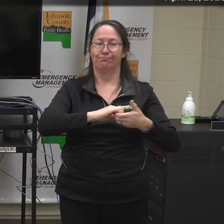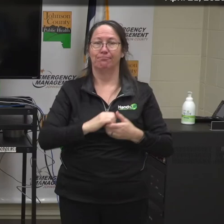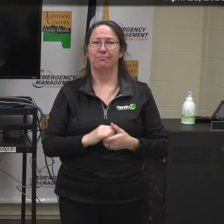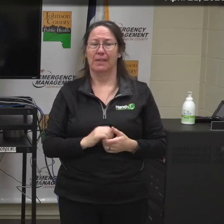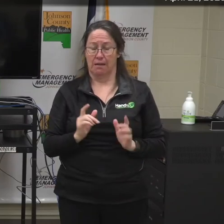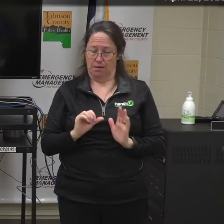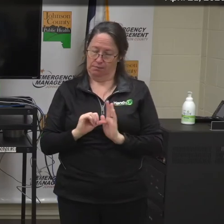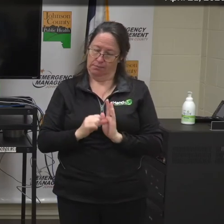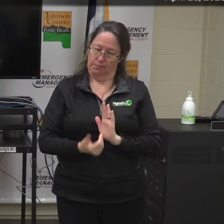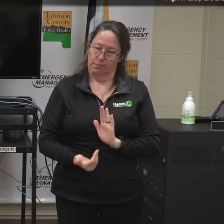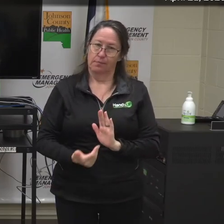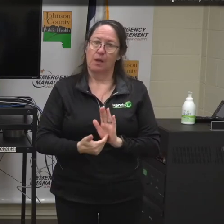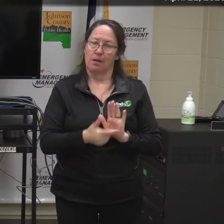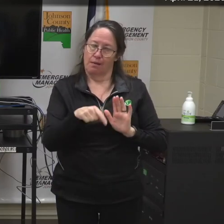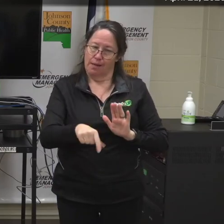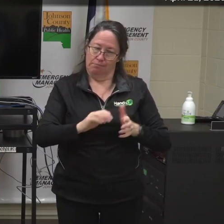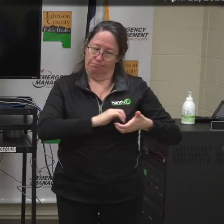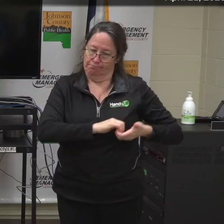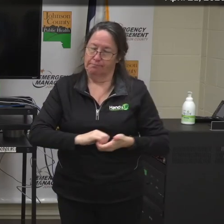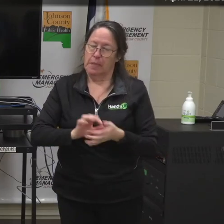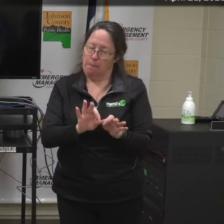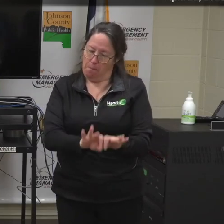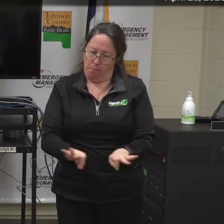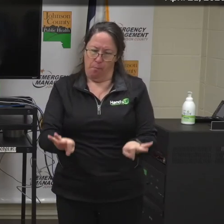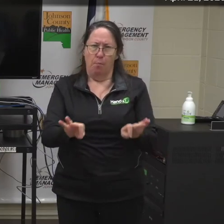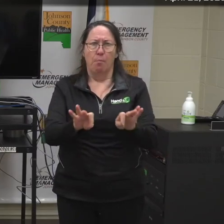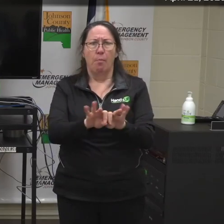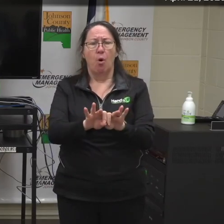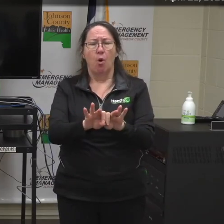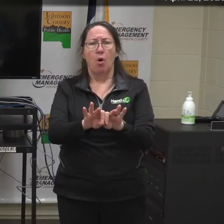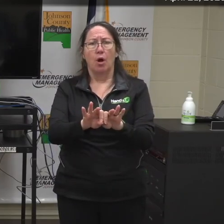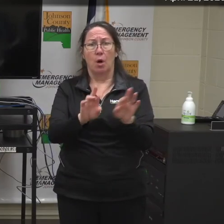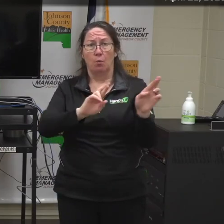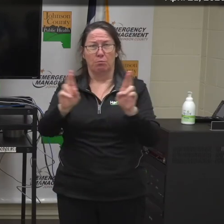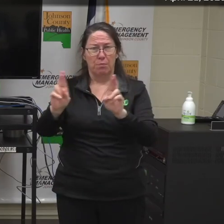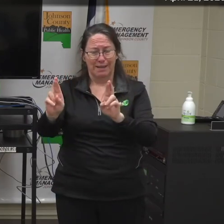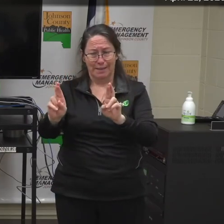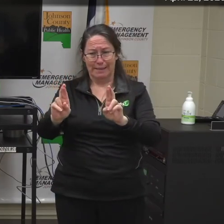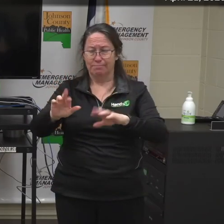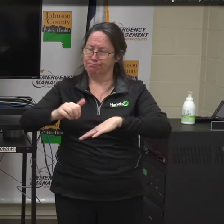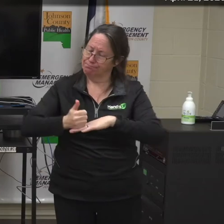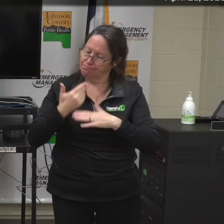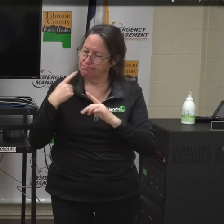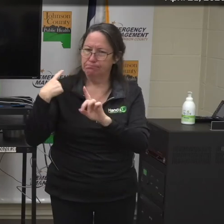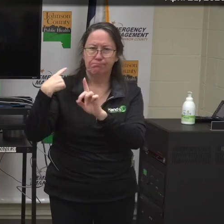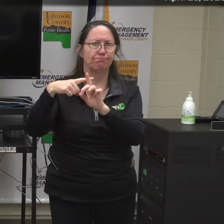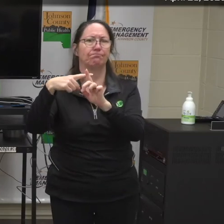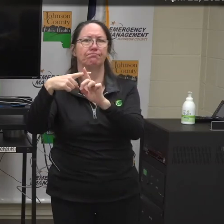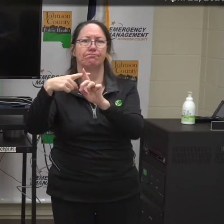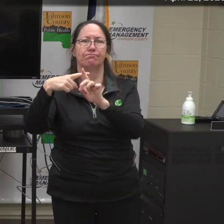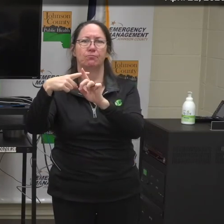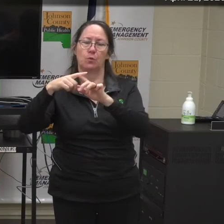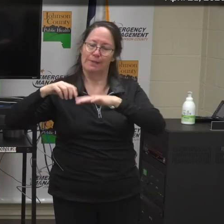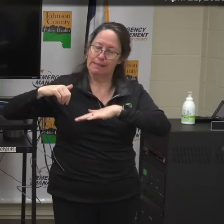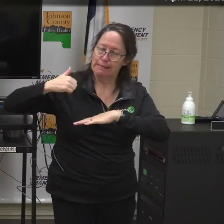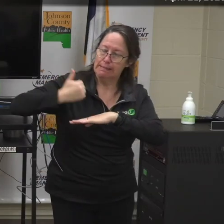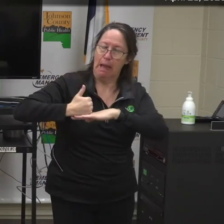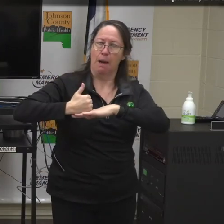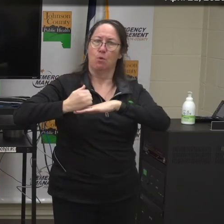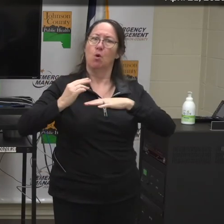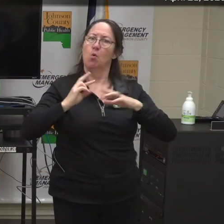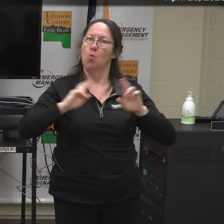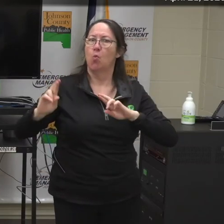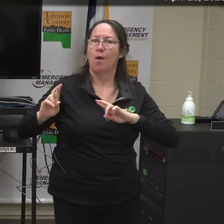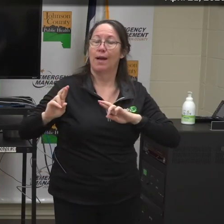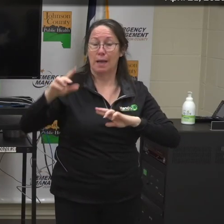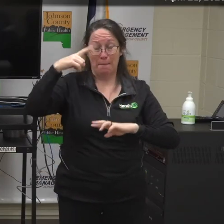reemphasize the partnerships have been key to this. The preparedness all along has been good, and we've had that level of preparedness